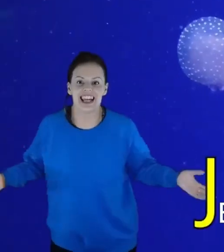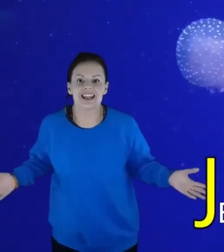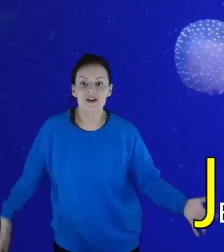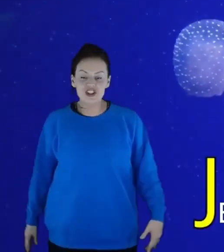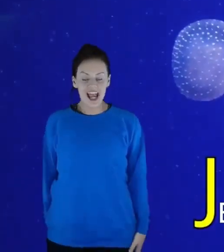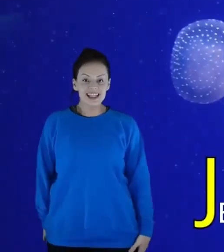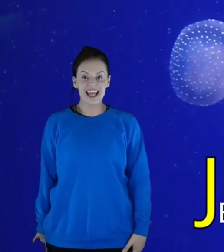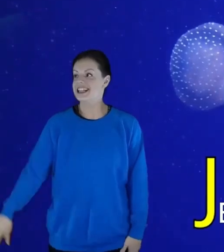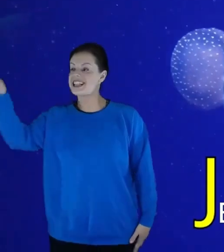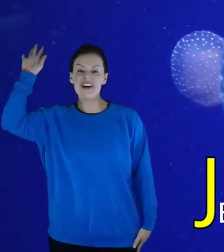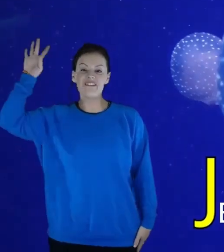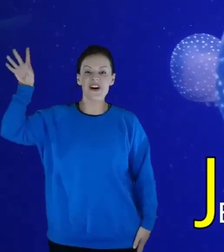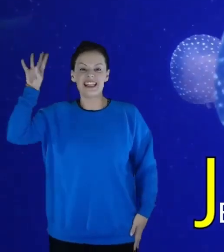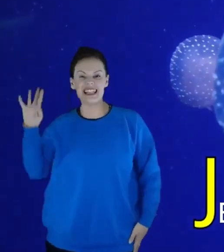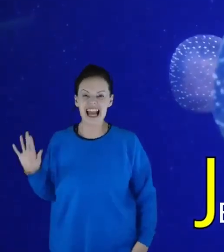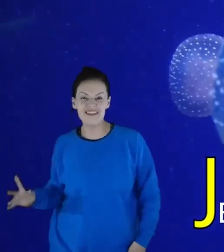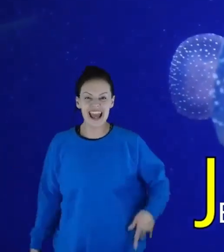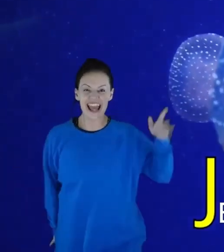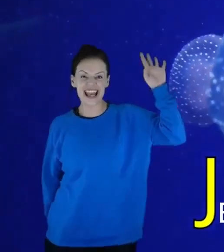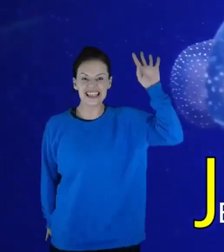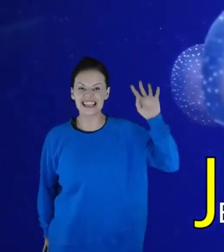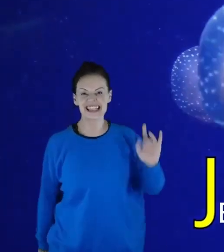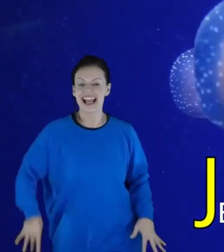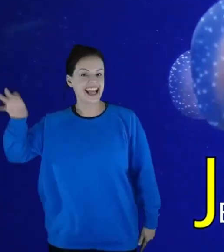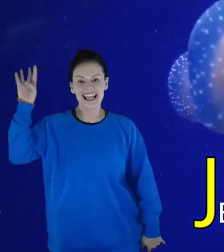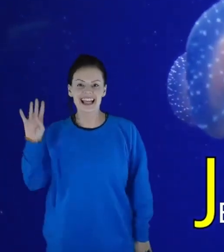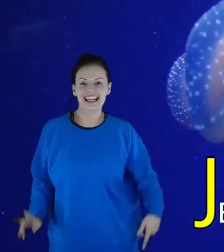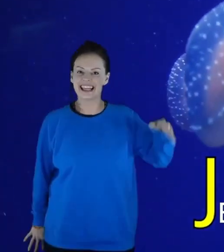J goes G-G-G for jellyfish